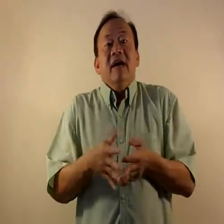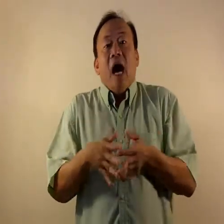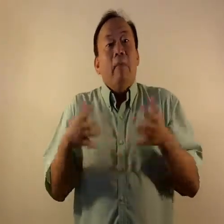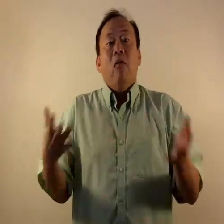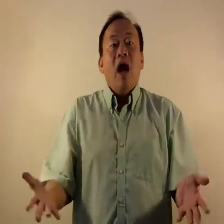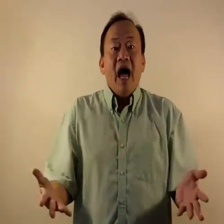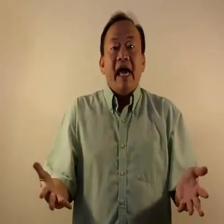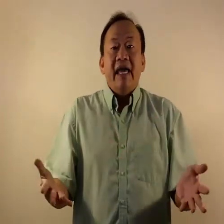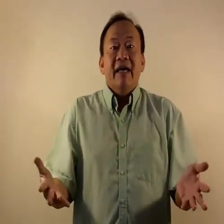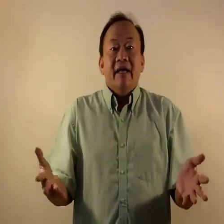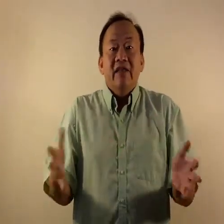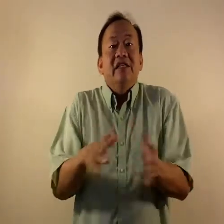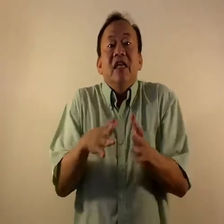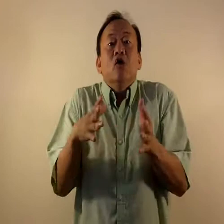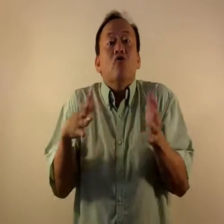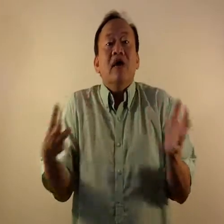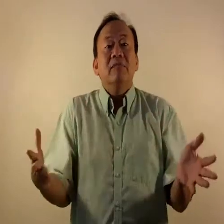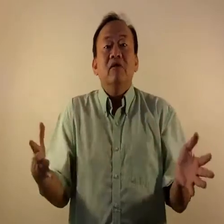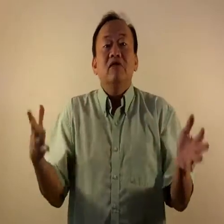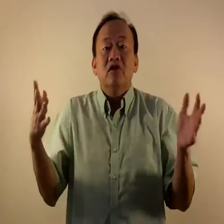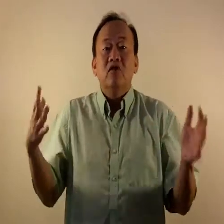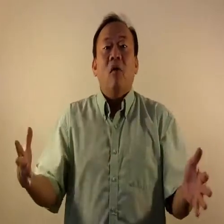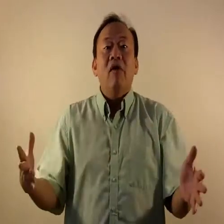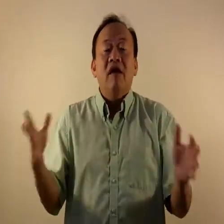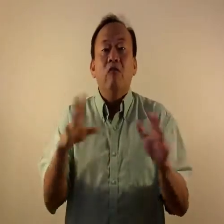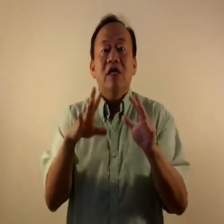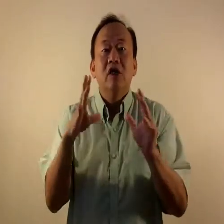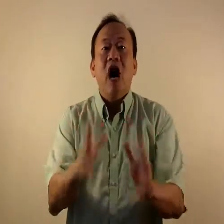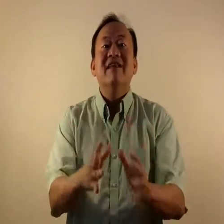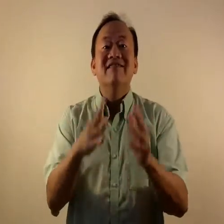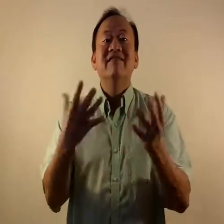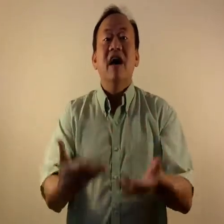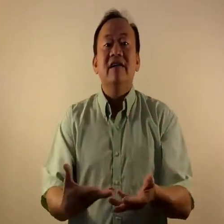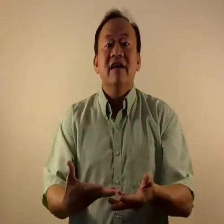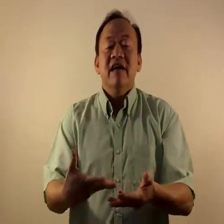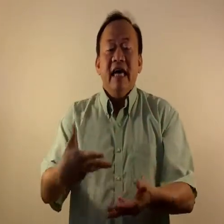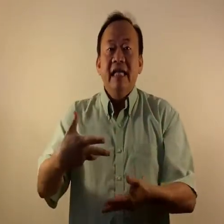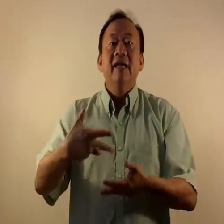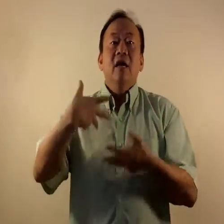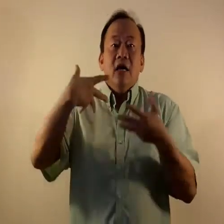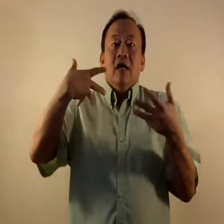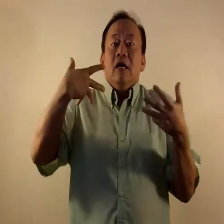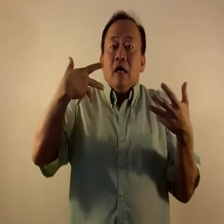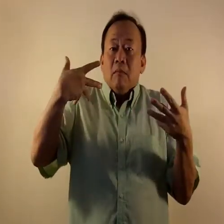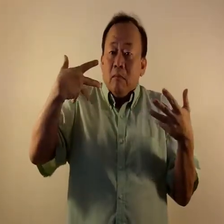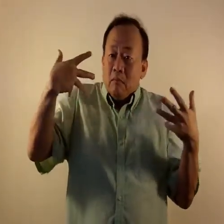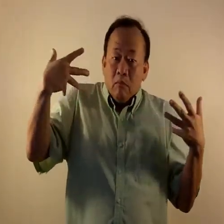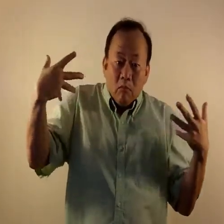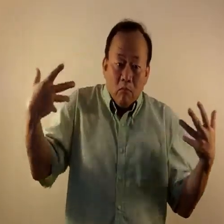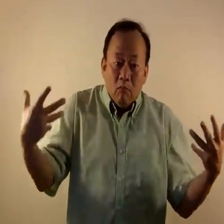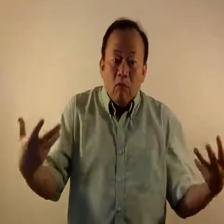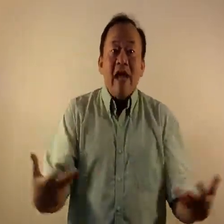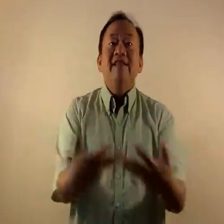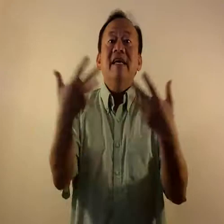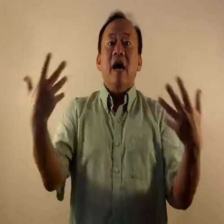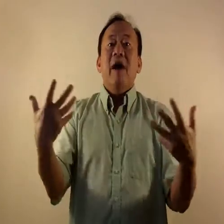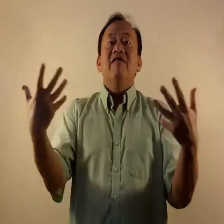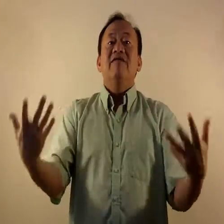apply this incredible story of what God has done in raising up a